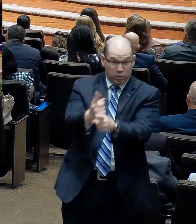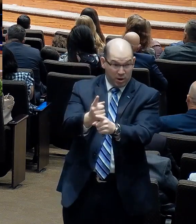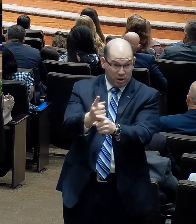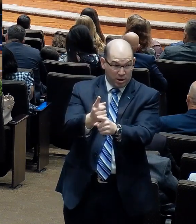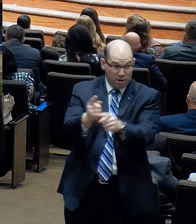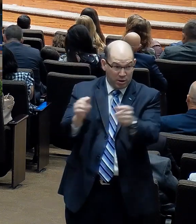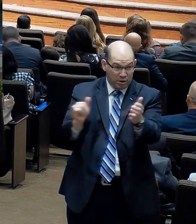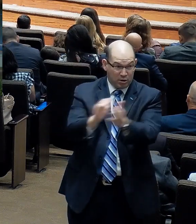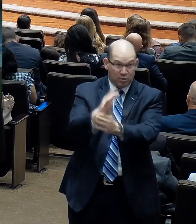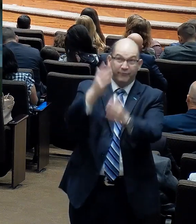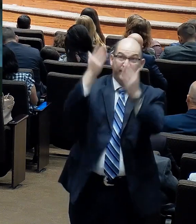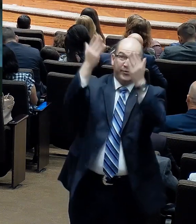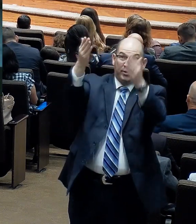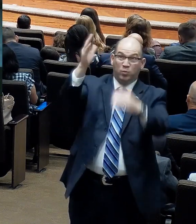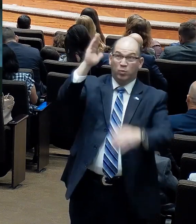God.